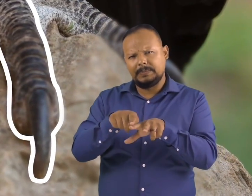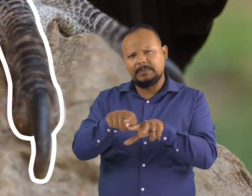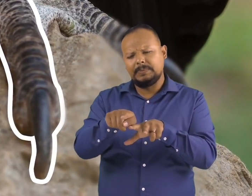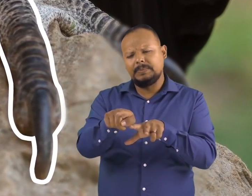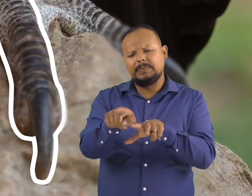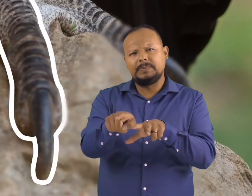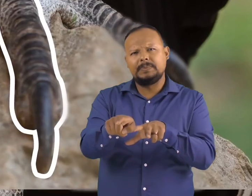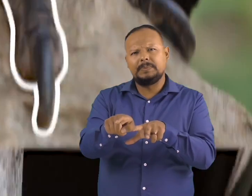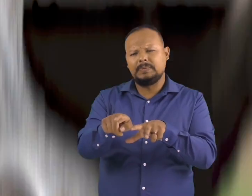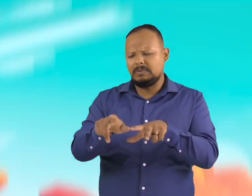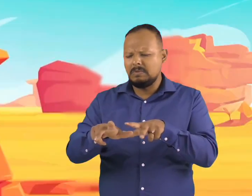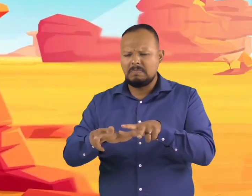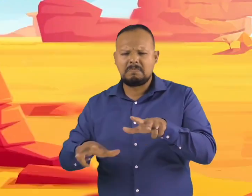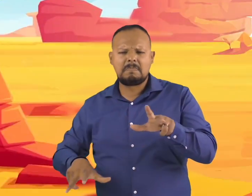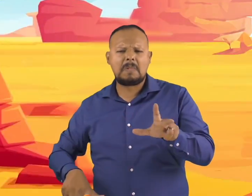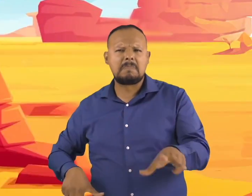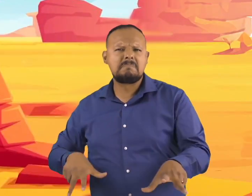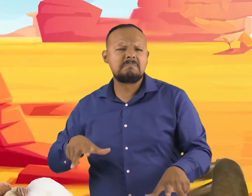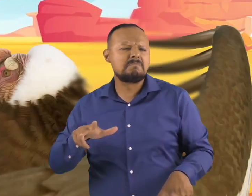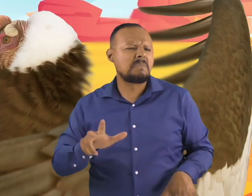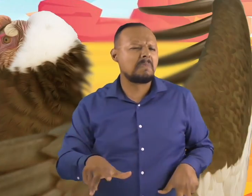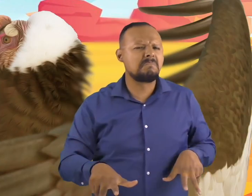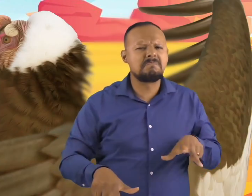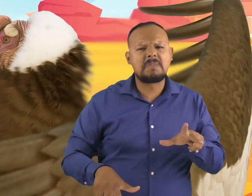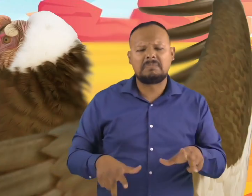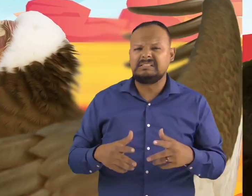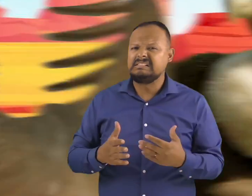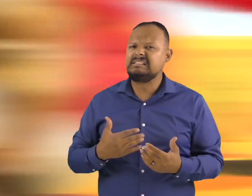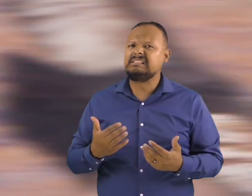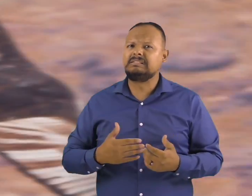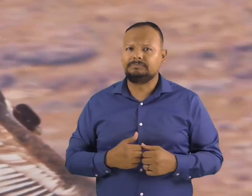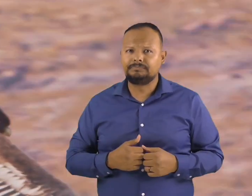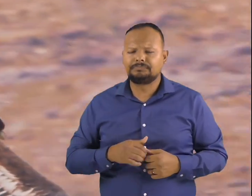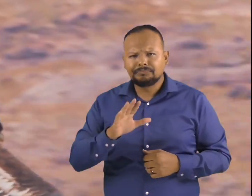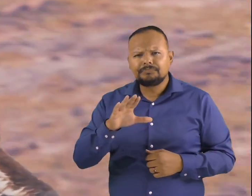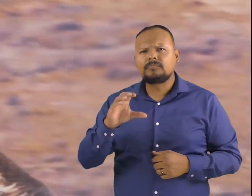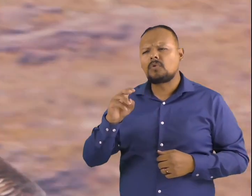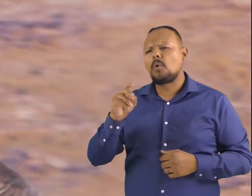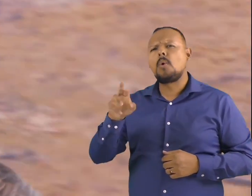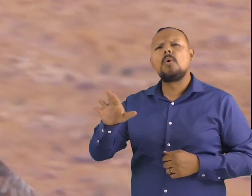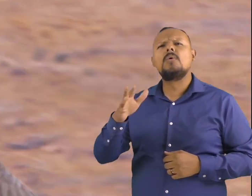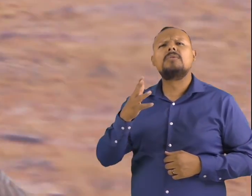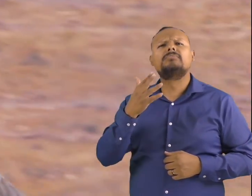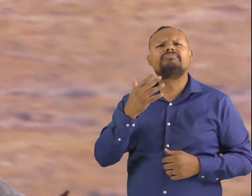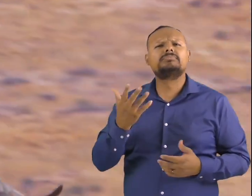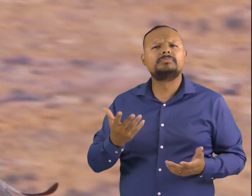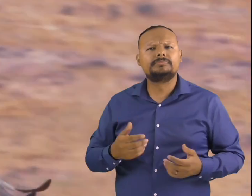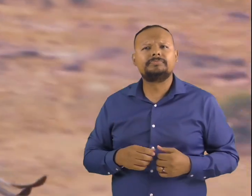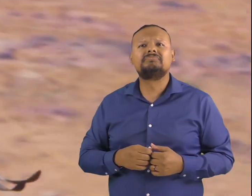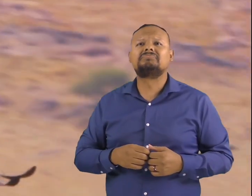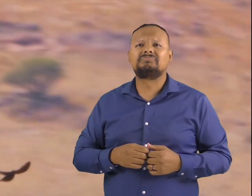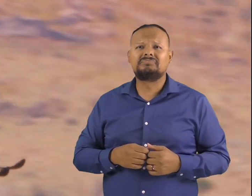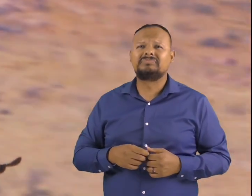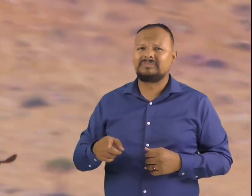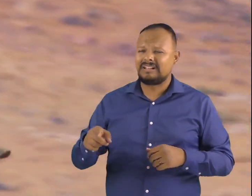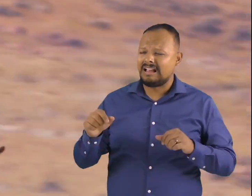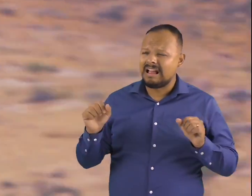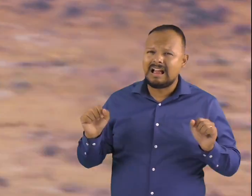around. What do condors eat? Wild condors can travel up to 150 miles a day